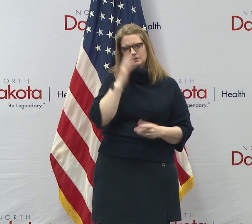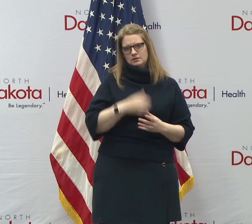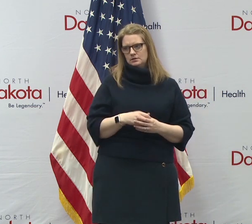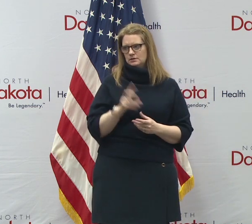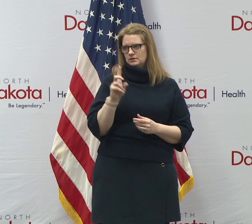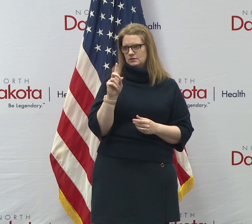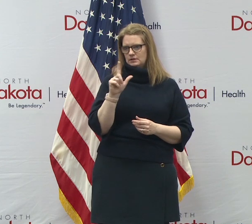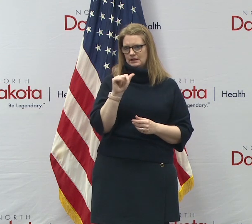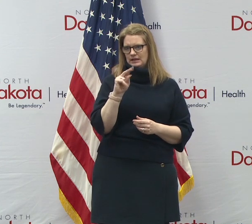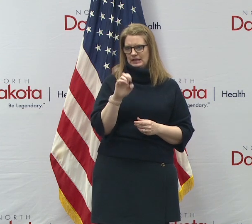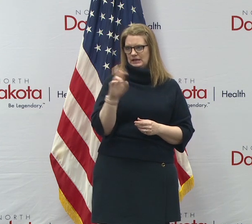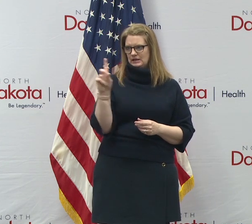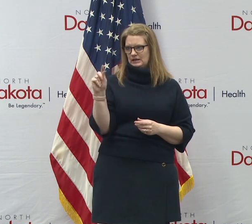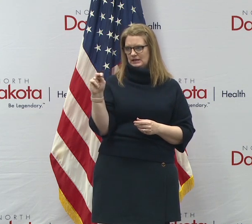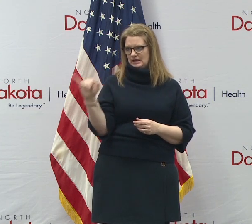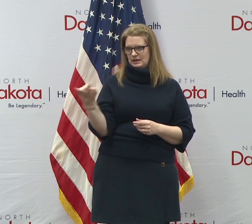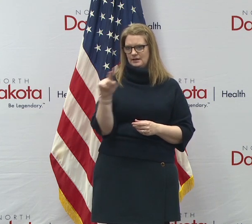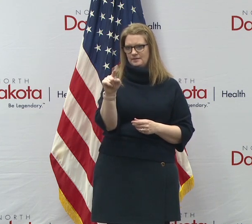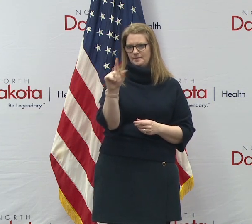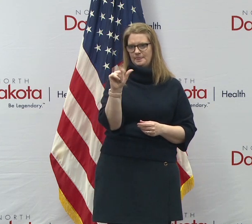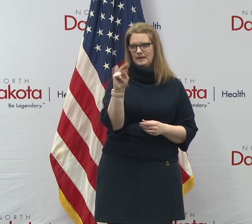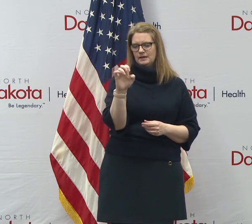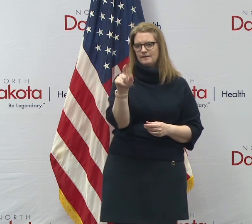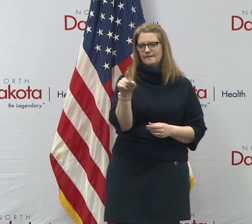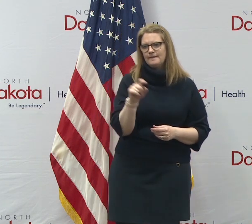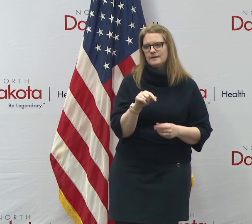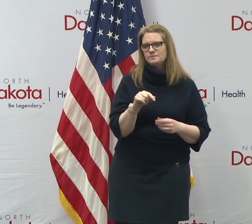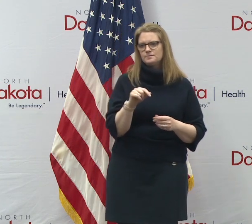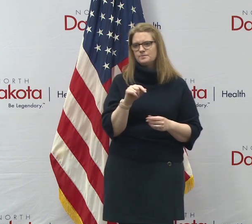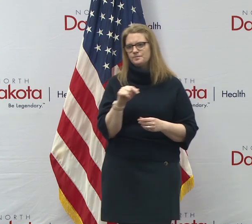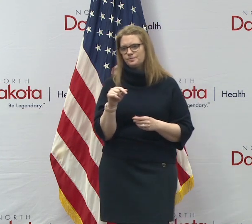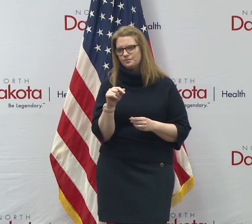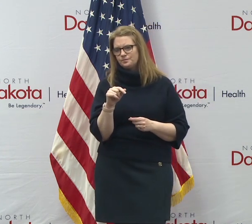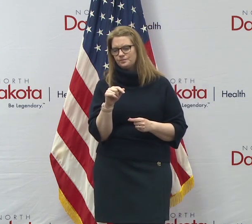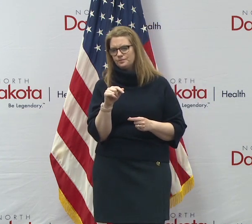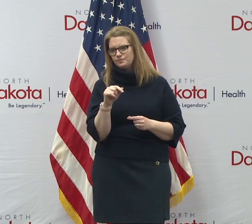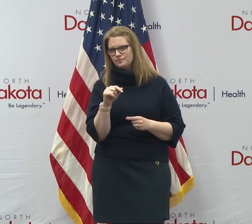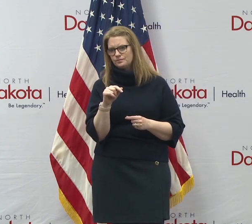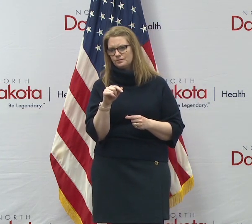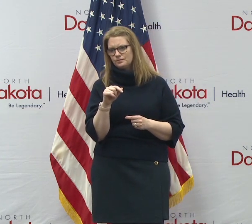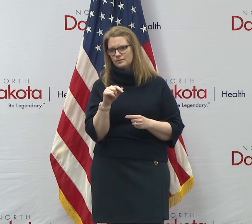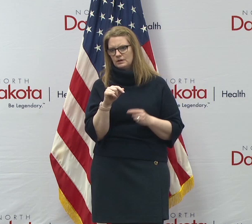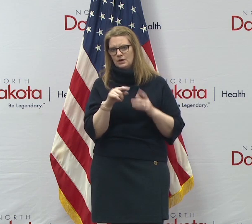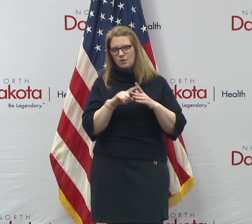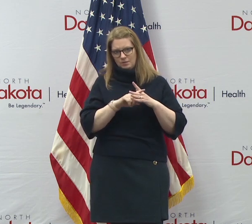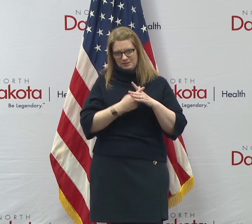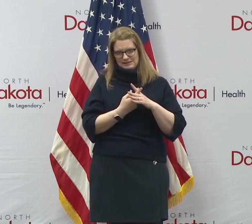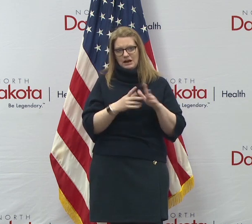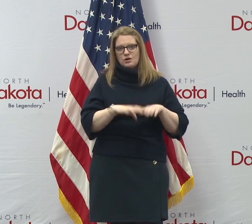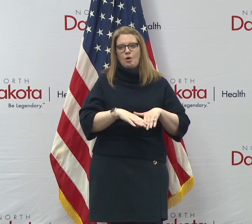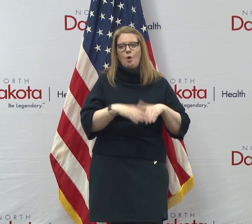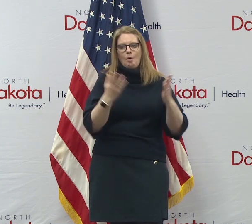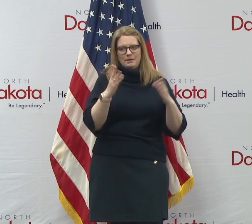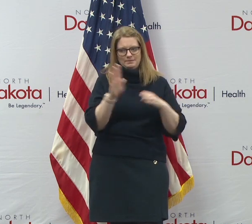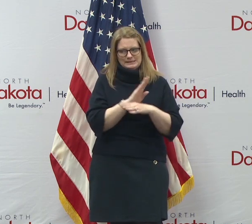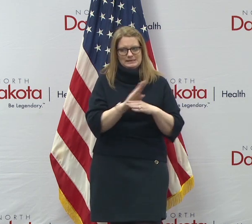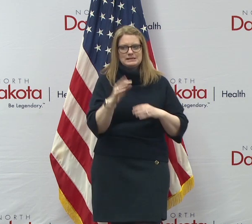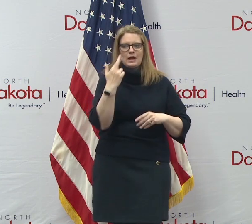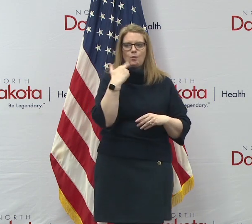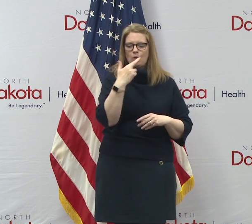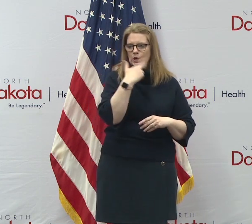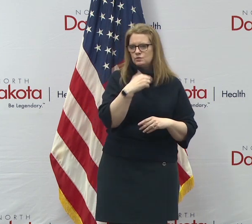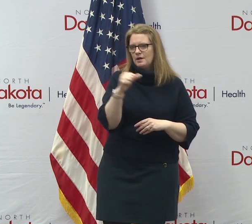Uh, Lane and Danny. Governor, when we get to the point that we can reopen some businesses like restaurants and bars,